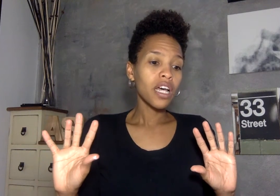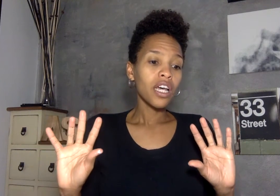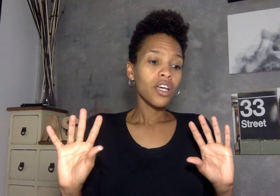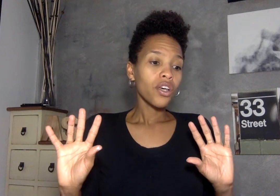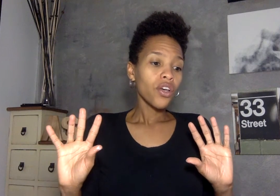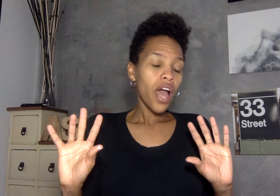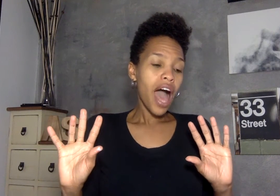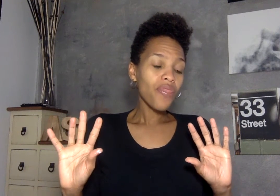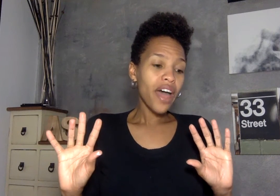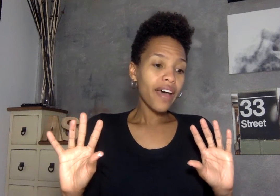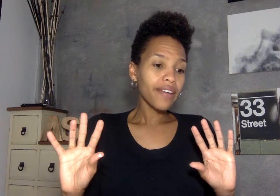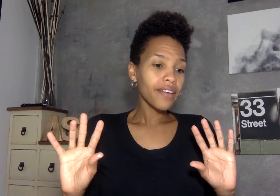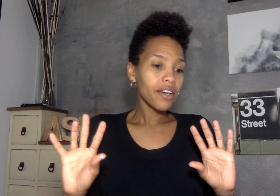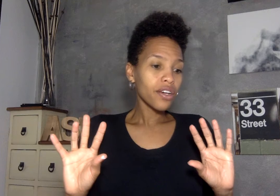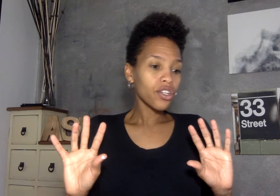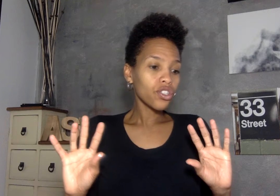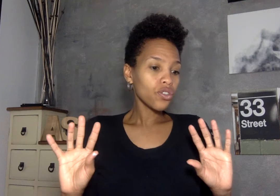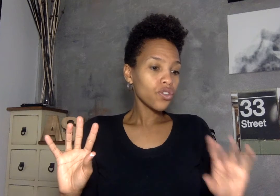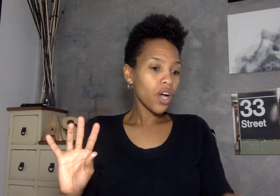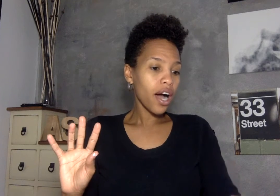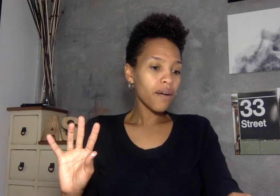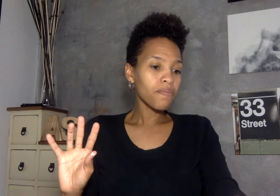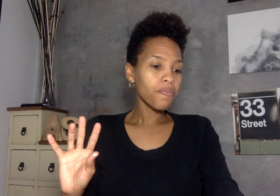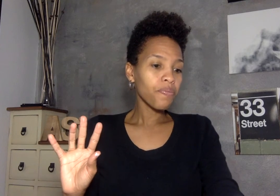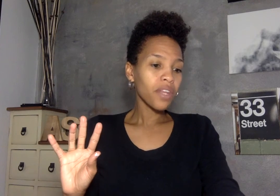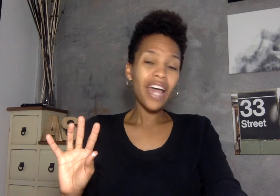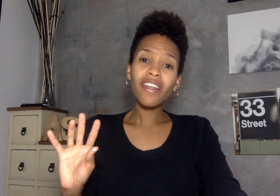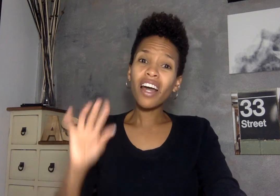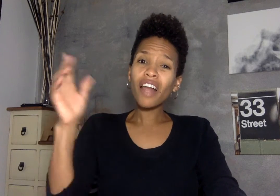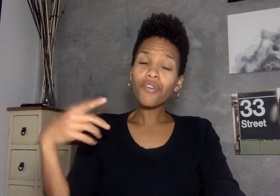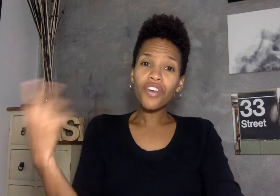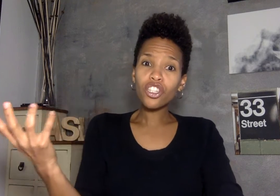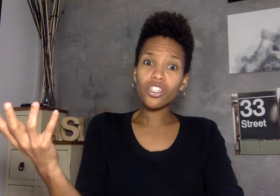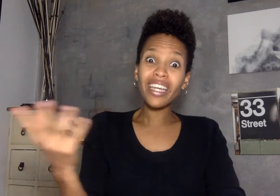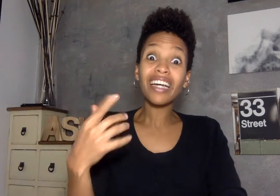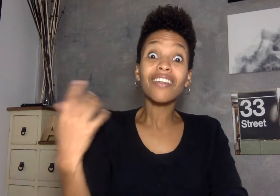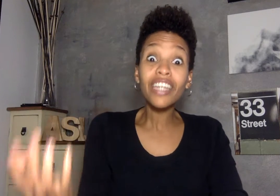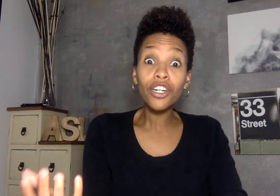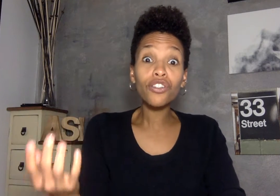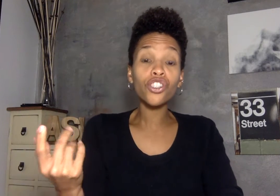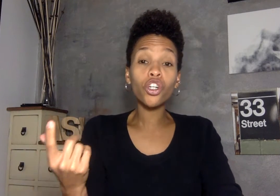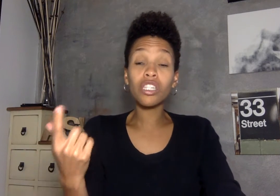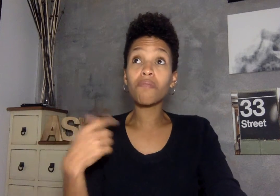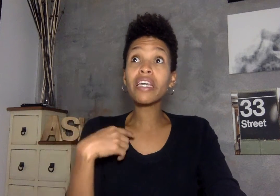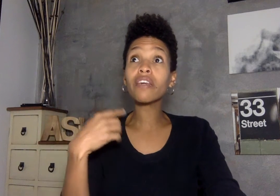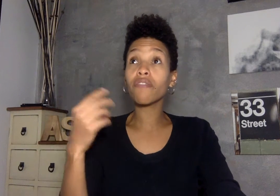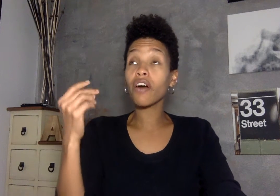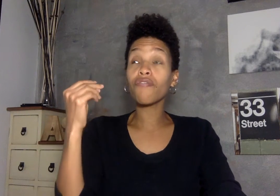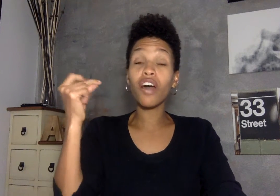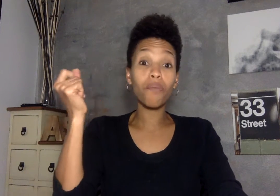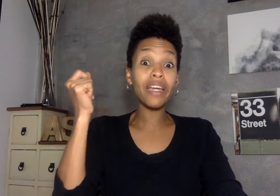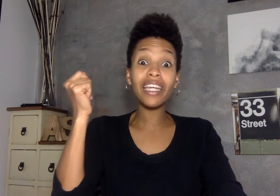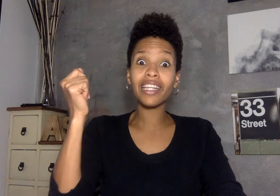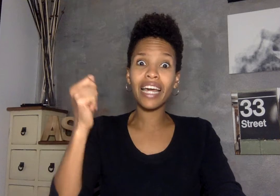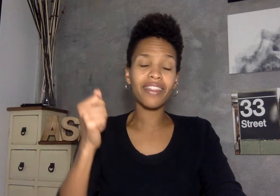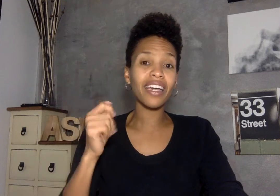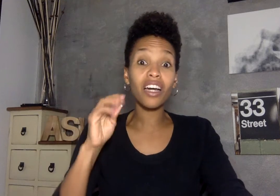um and then um and then another thing she's saying clear so to me immediately i think